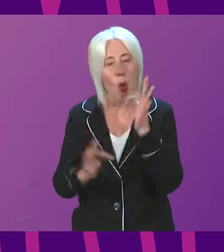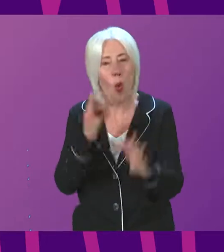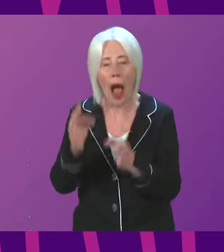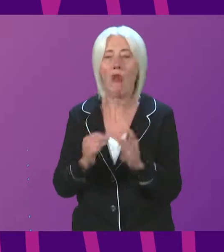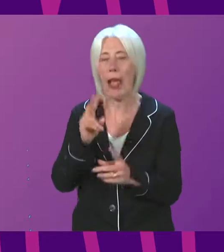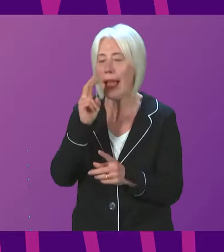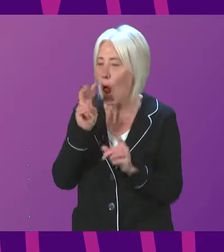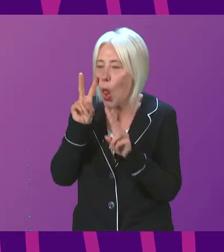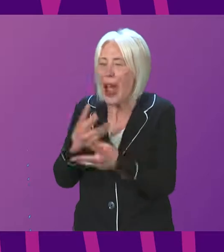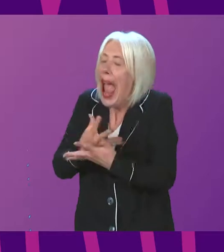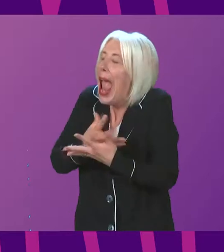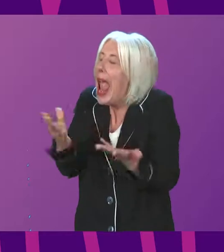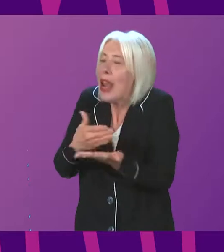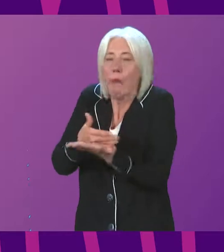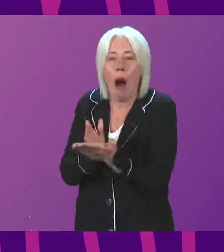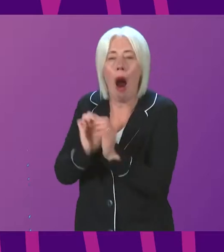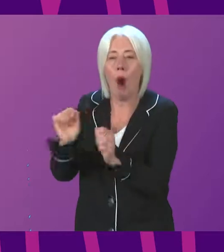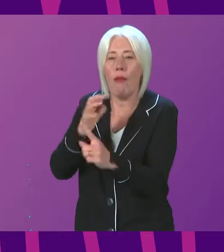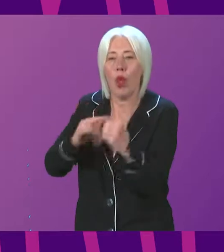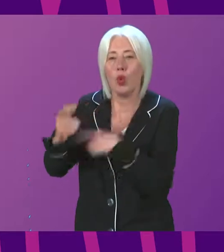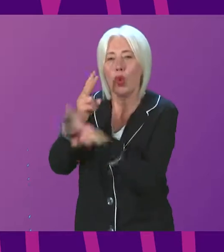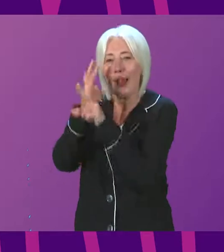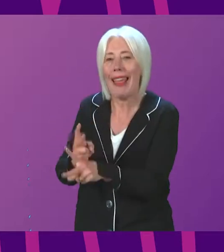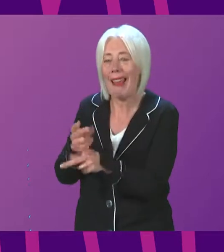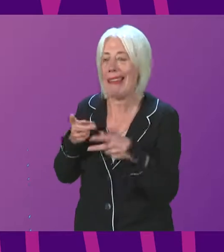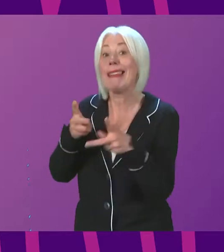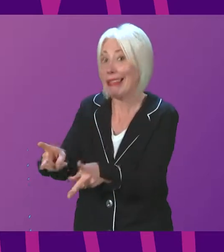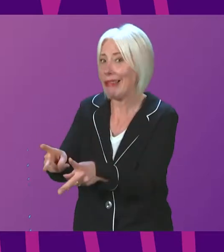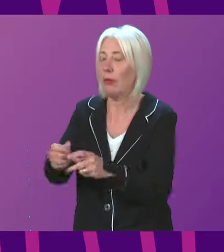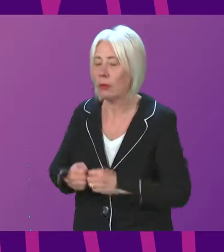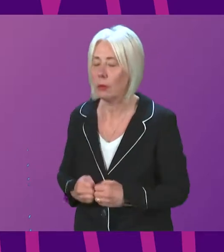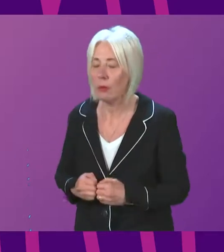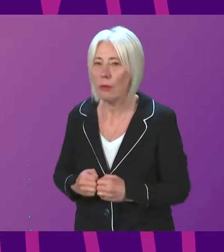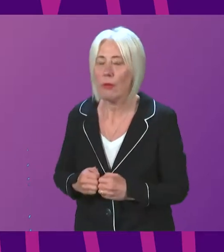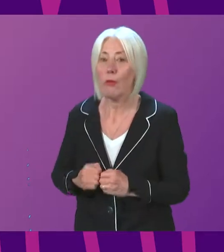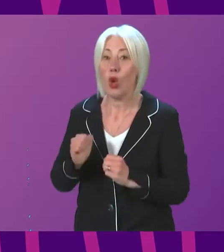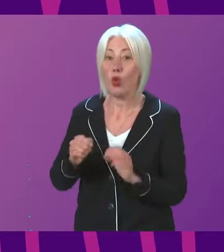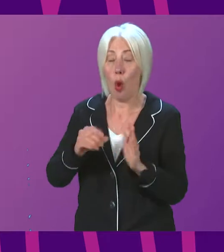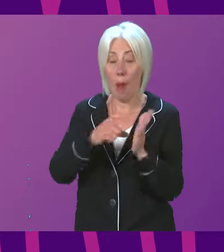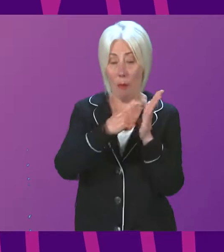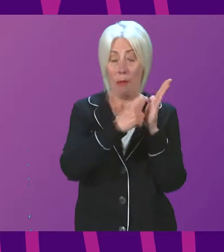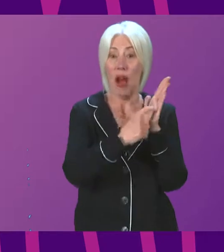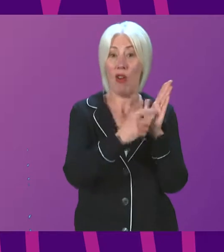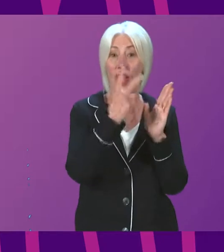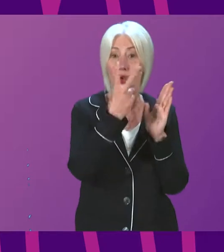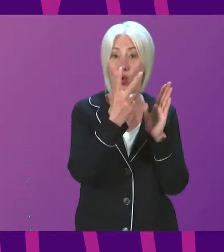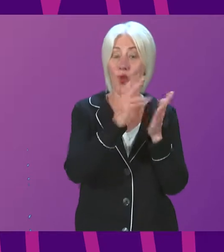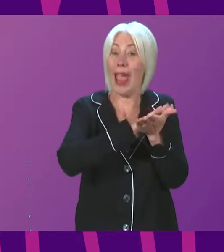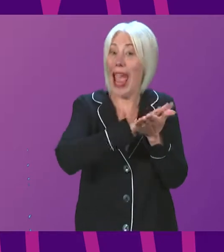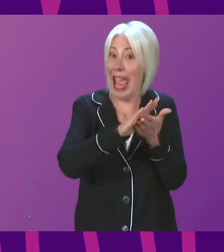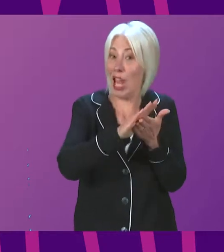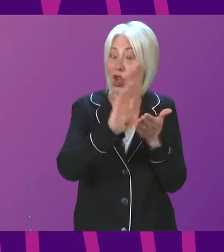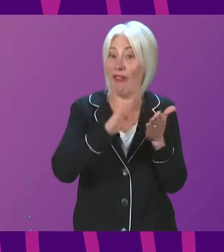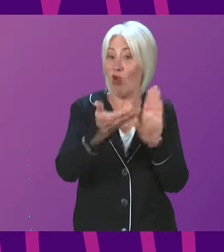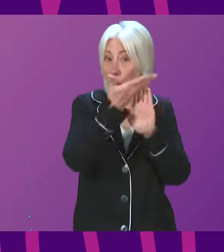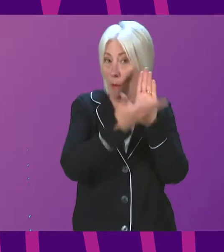of any aspect of the social care system. To that end, paragraph 2H of the terms of reference,